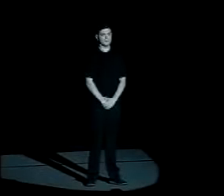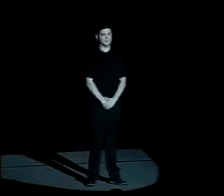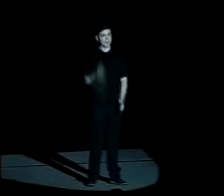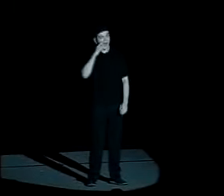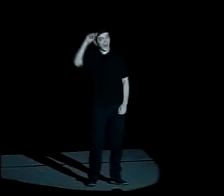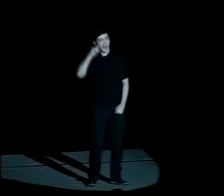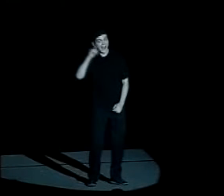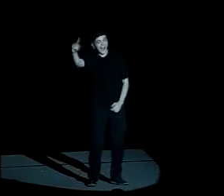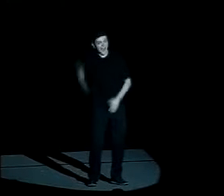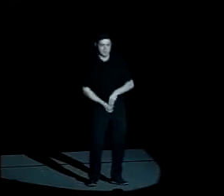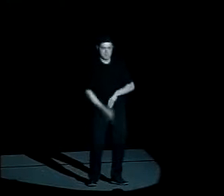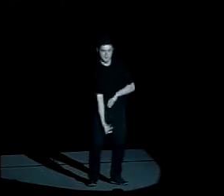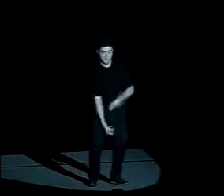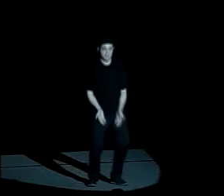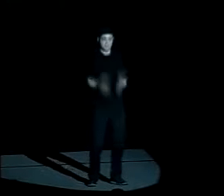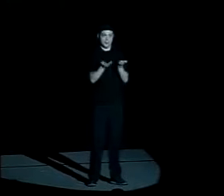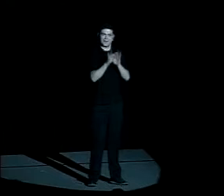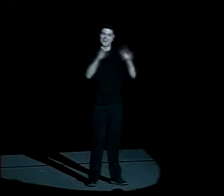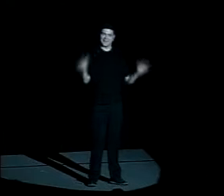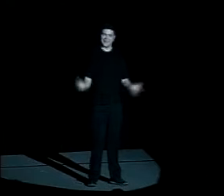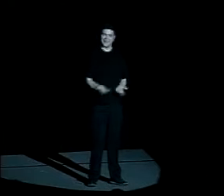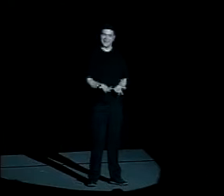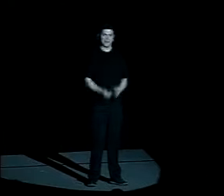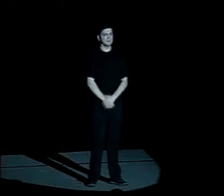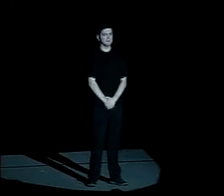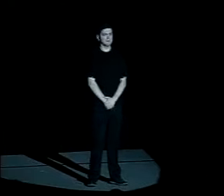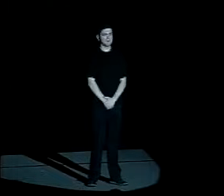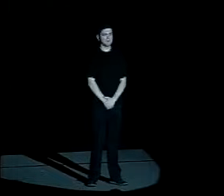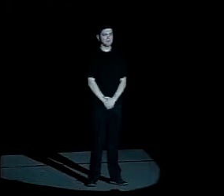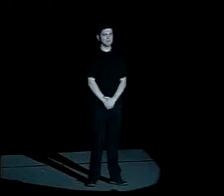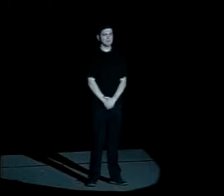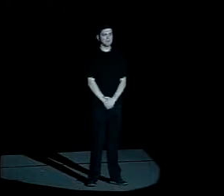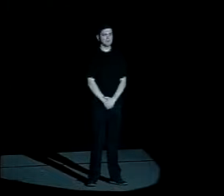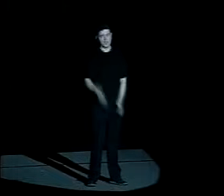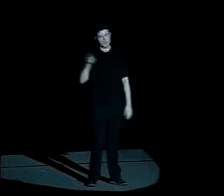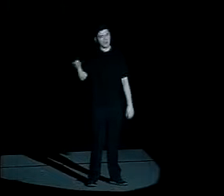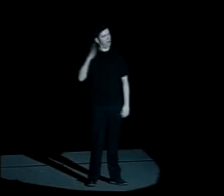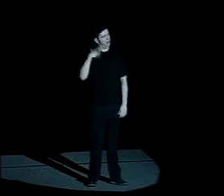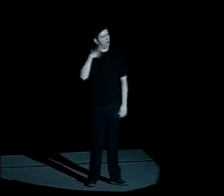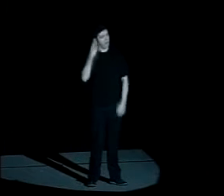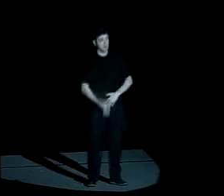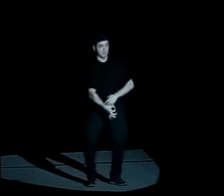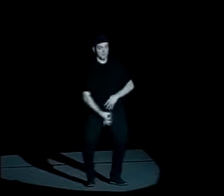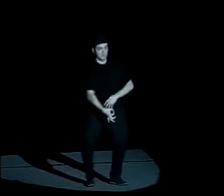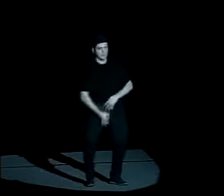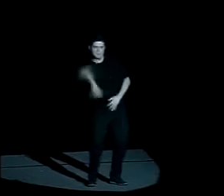I thought I saw a man brought to life He was warm, he came